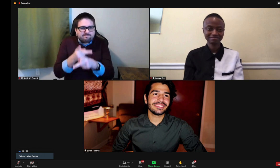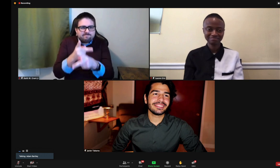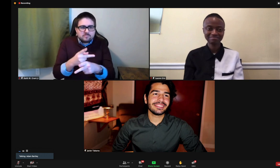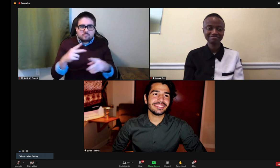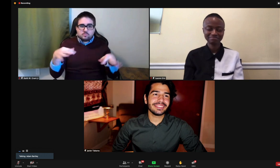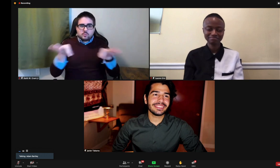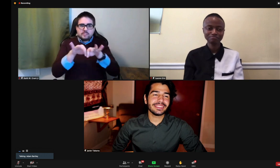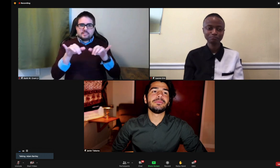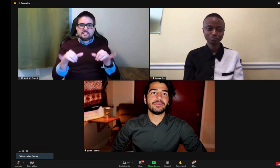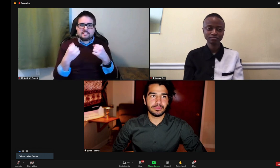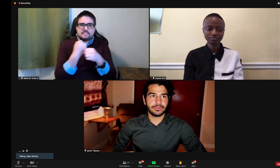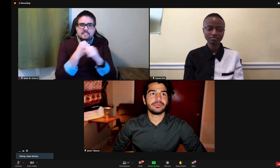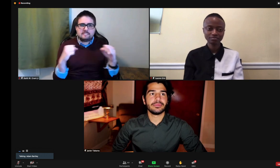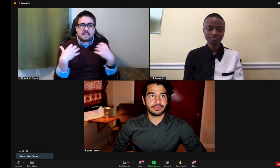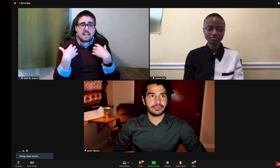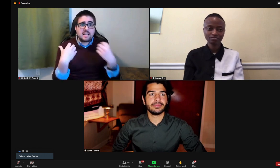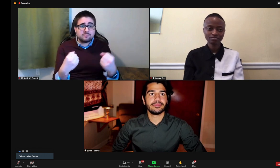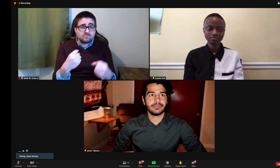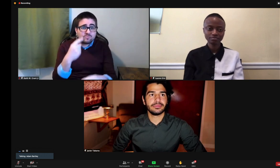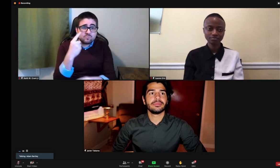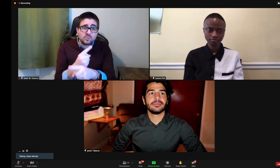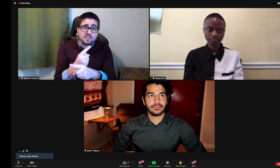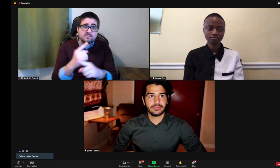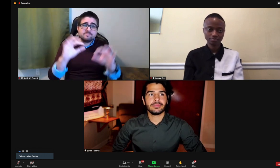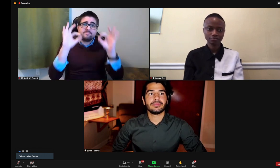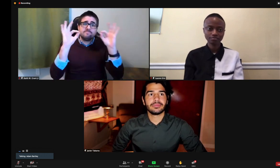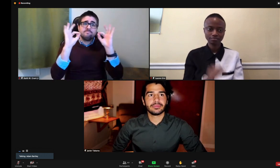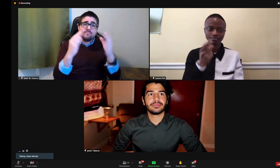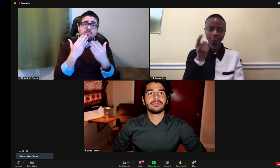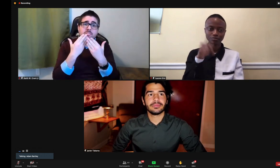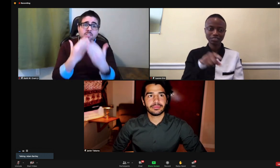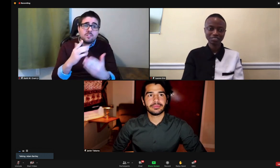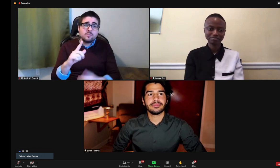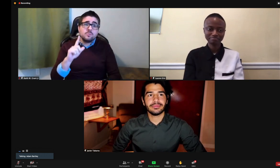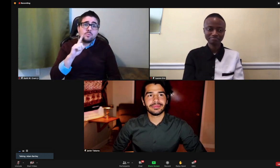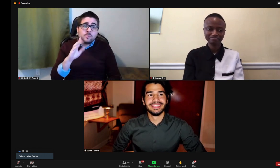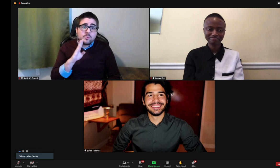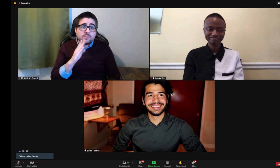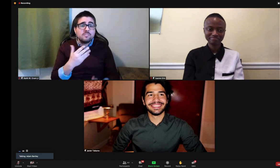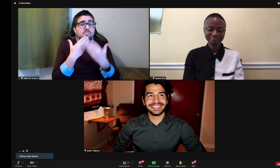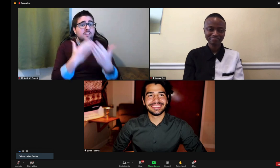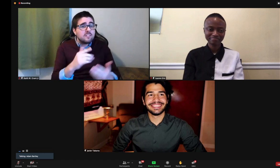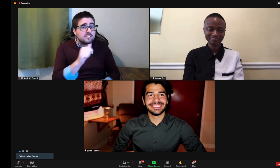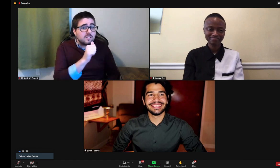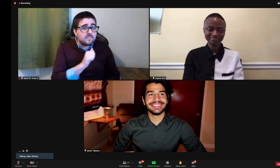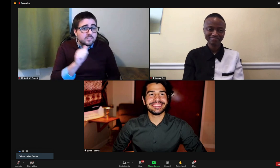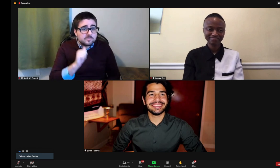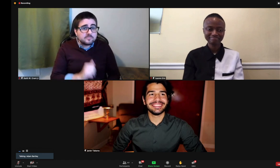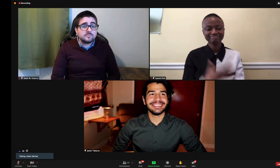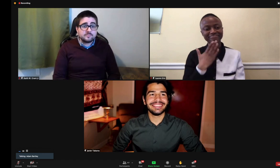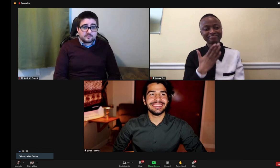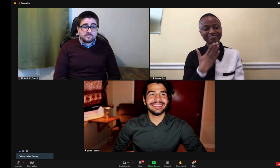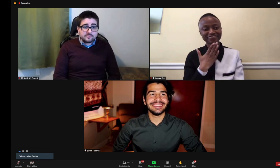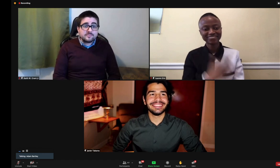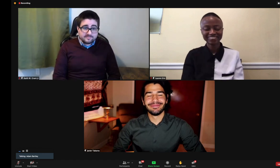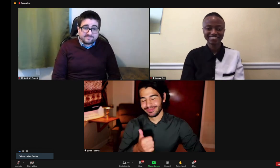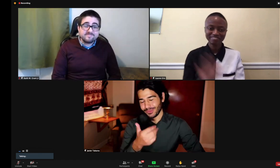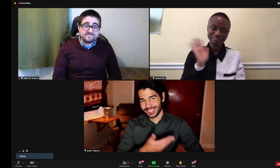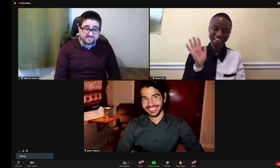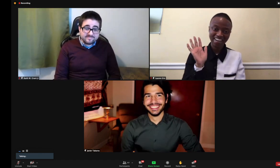drive home how well prepared you have to be for health and safety. Great. Thank you so much. Lauren Brown,